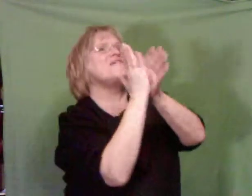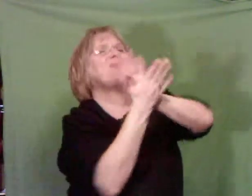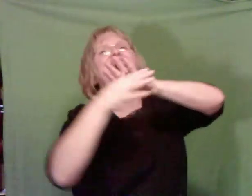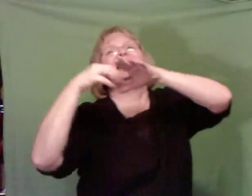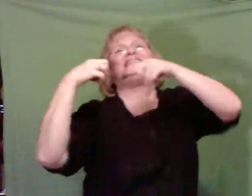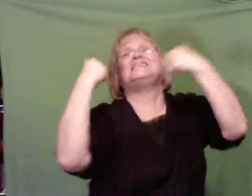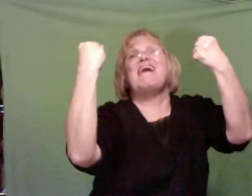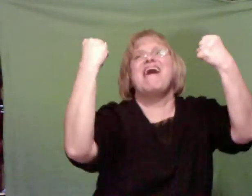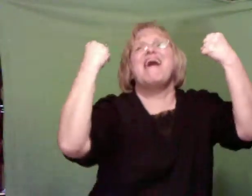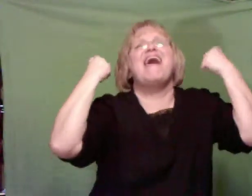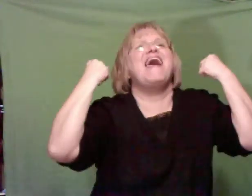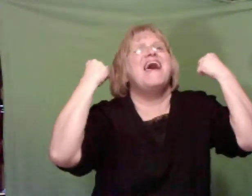by day.